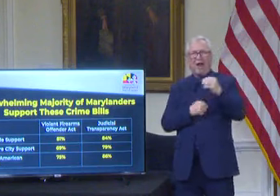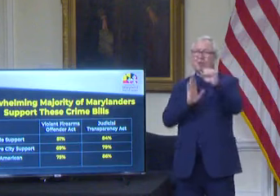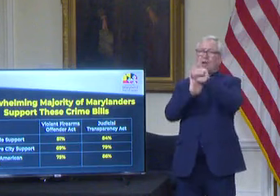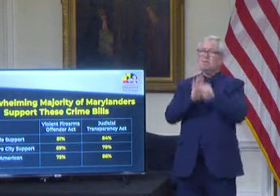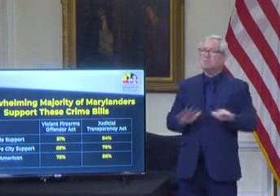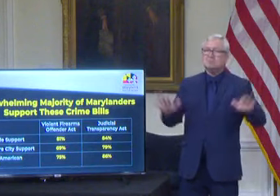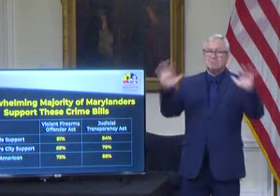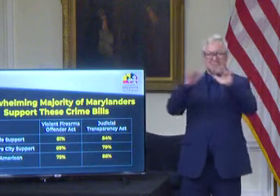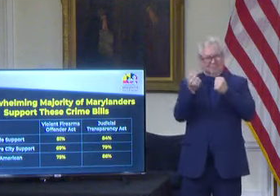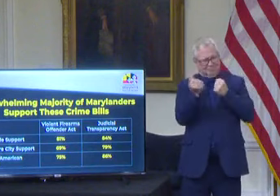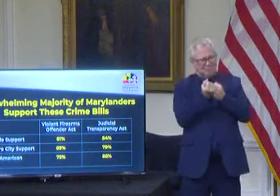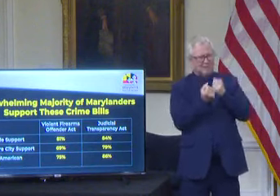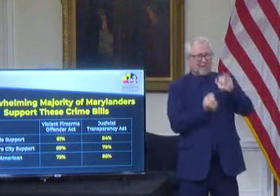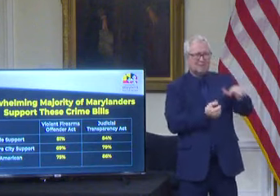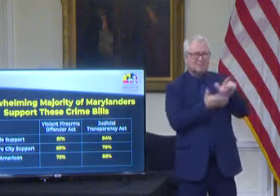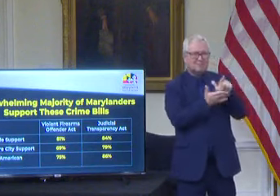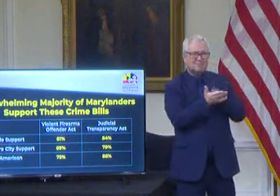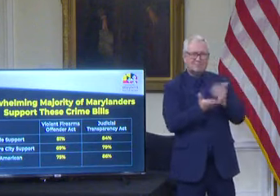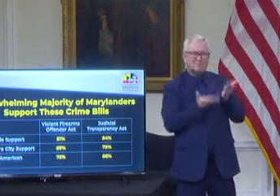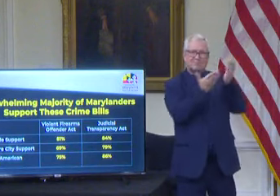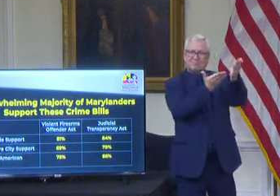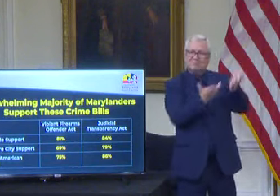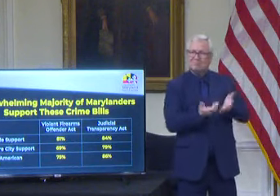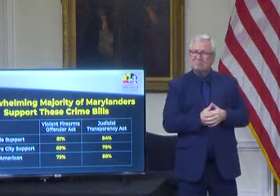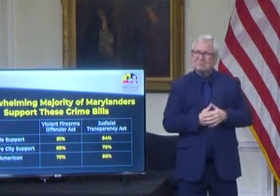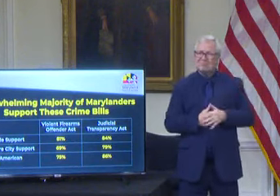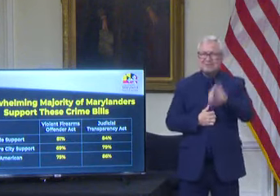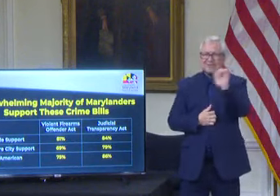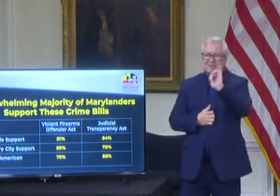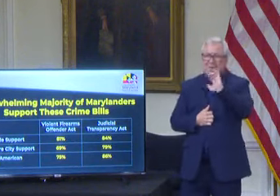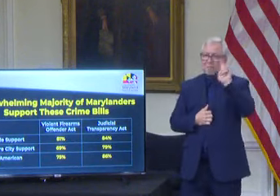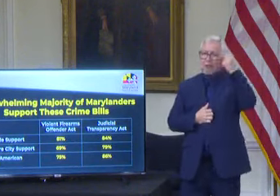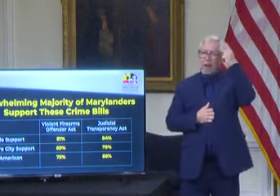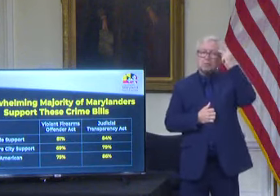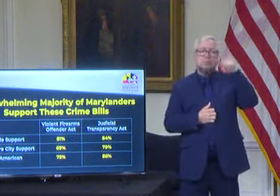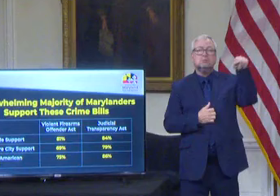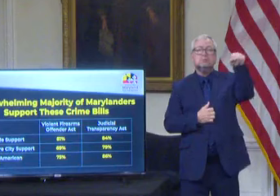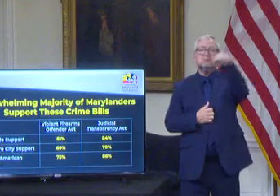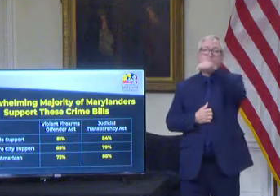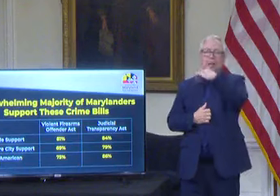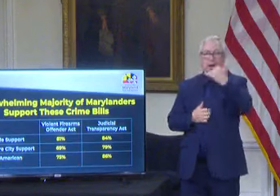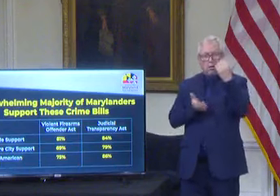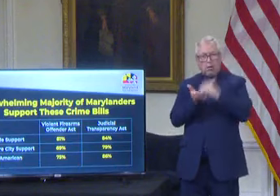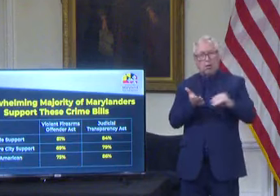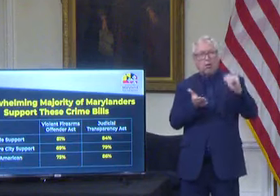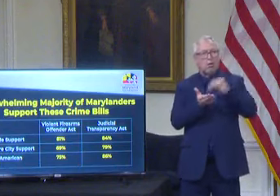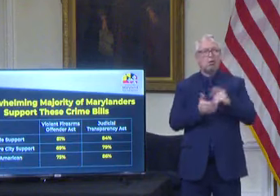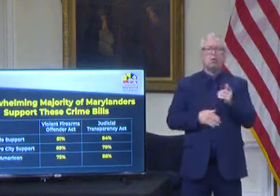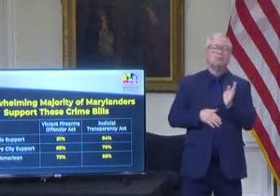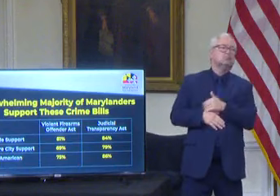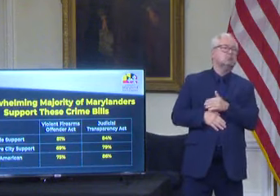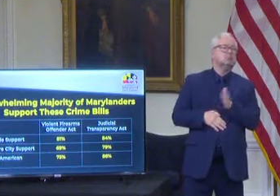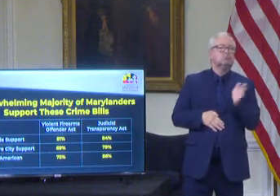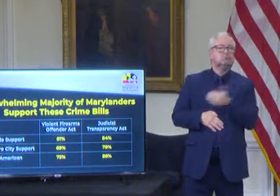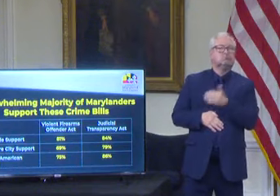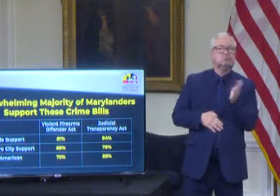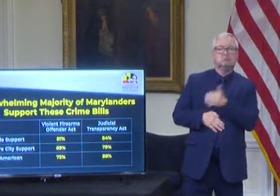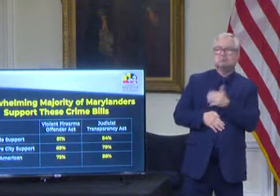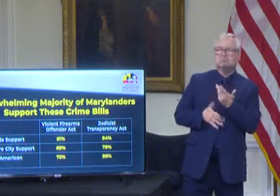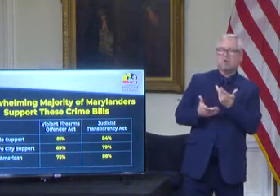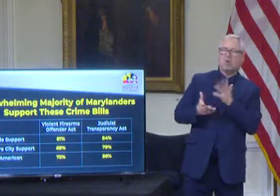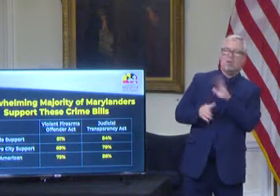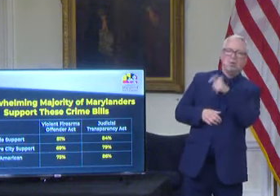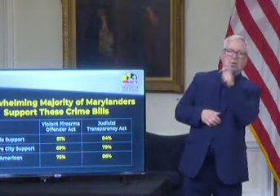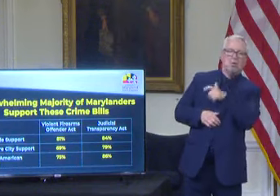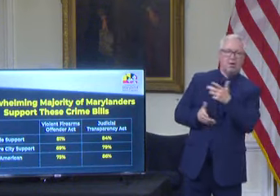legislation. The same politicians who have repeatedly ignored and rejected these proposals to fight